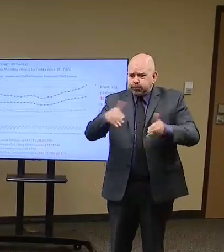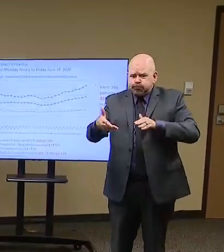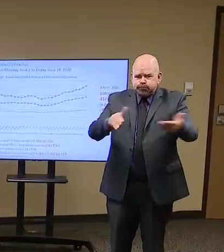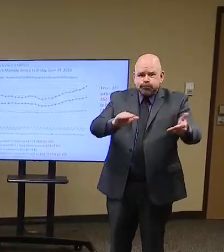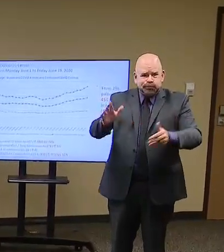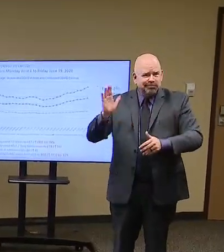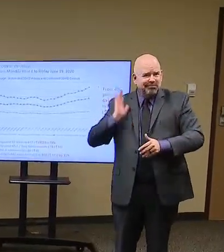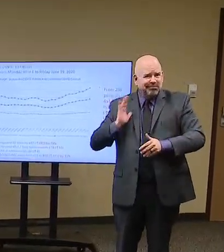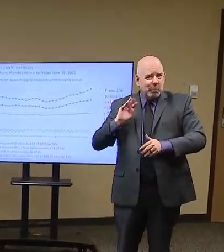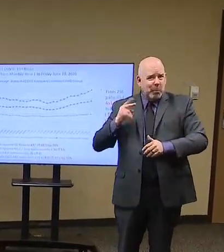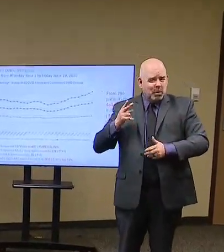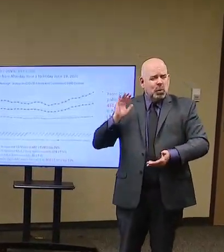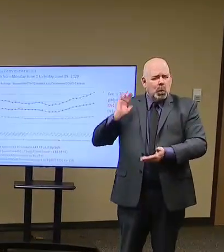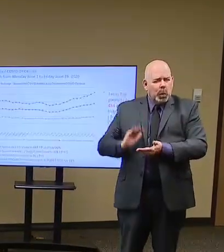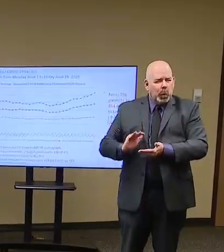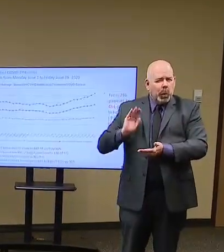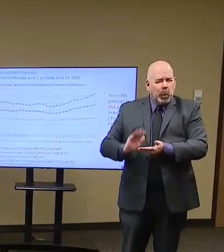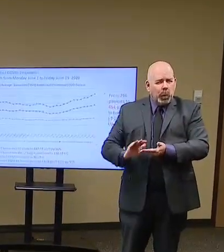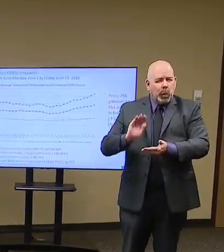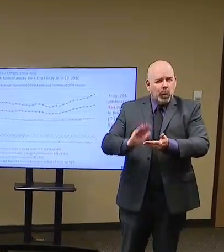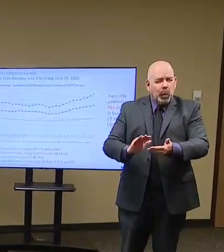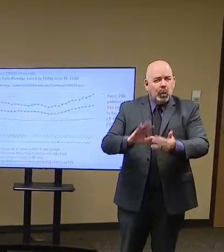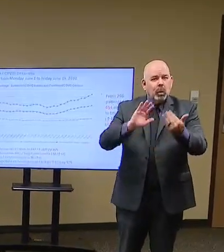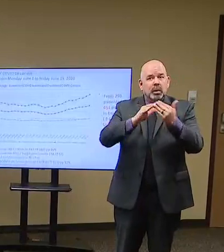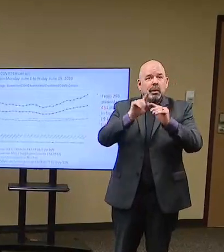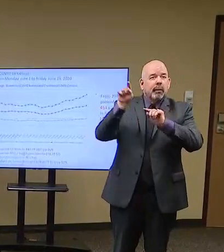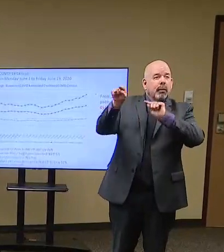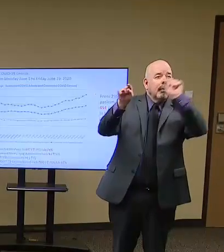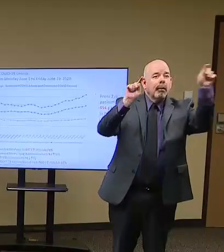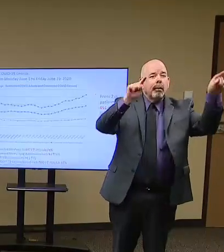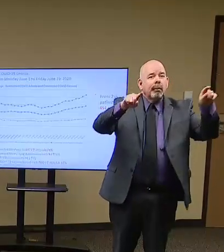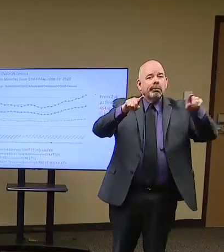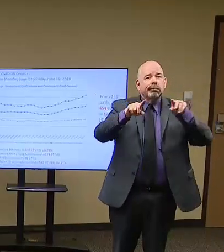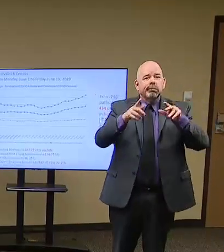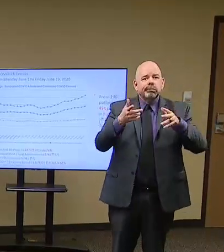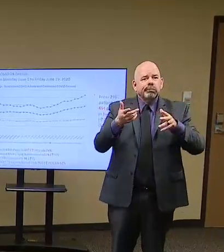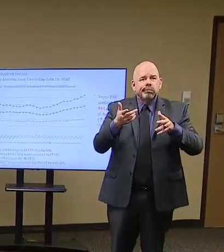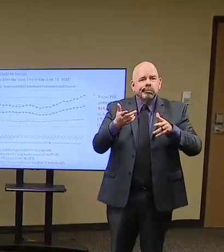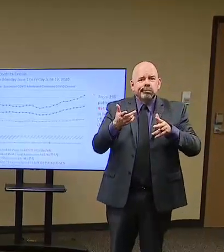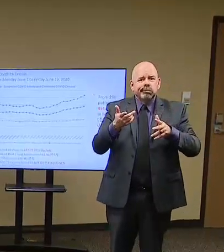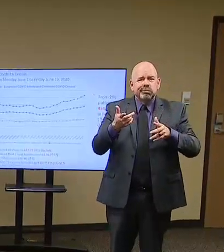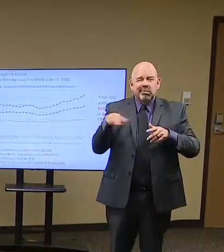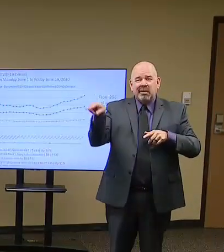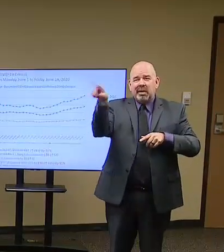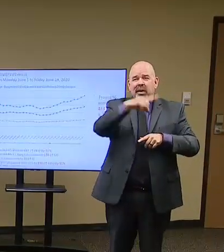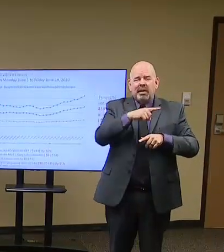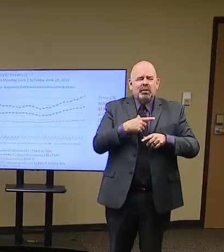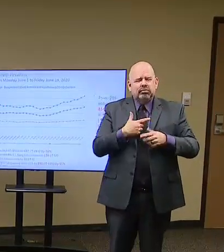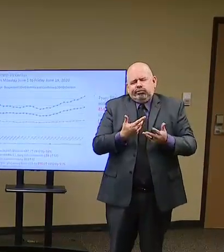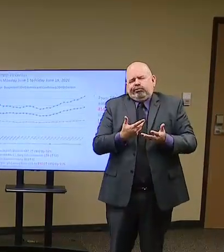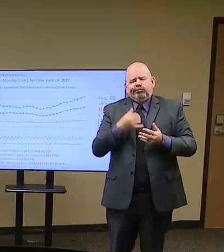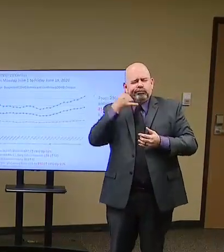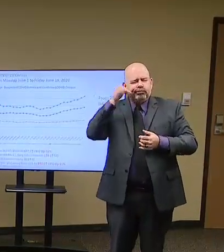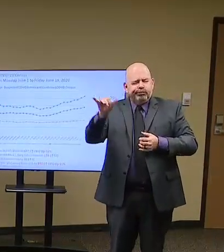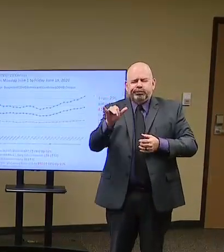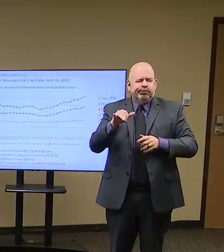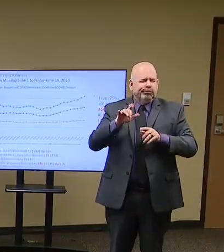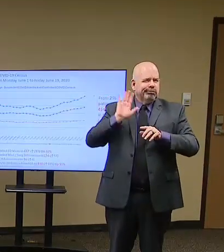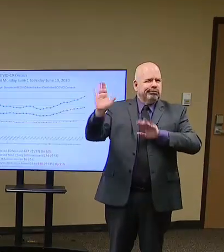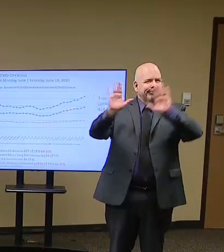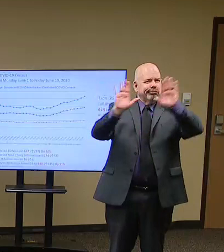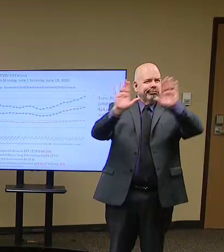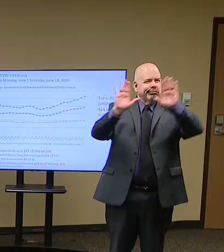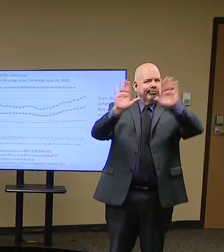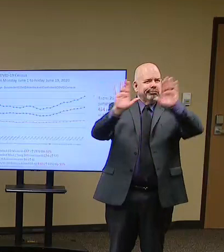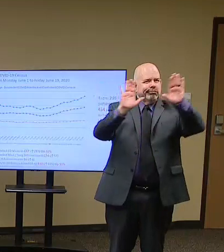states. Unfortunately, over the last month, we have been shackled from doing the things that